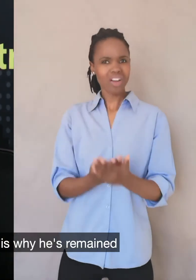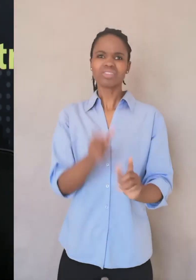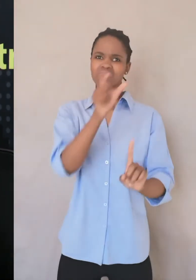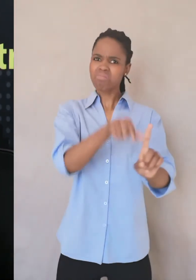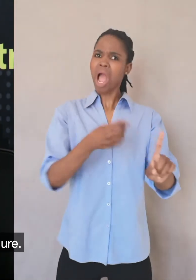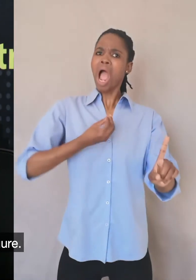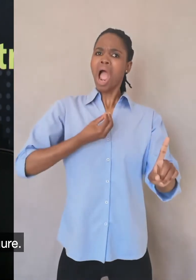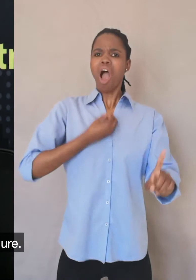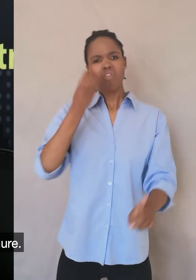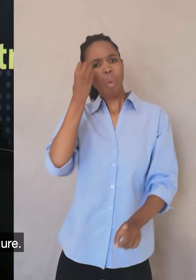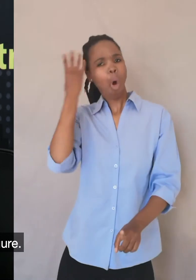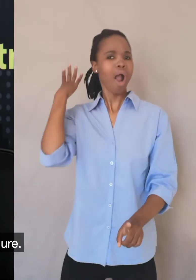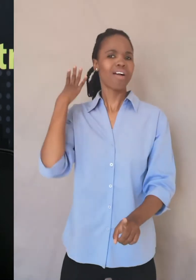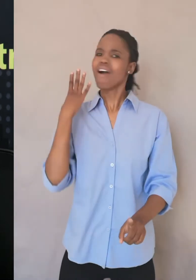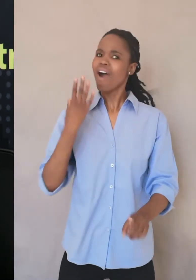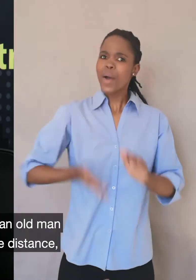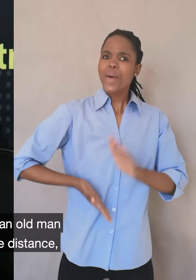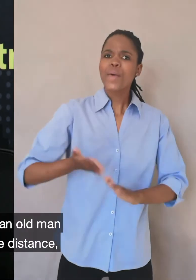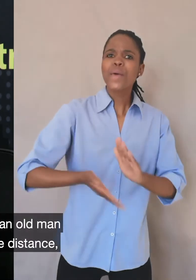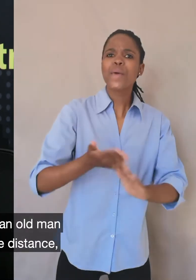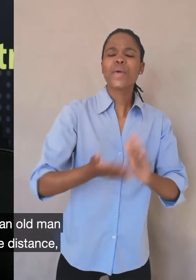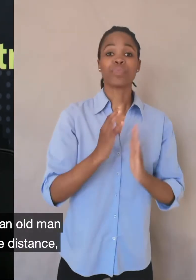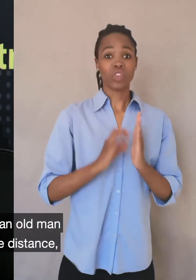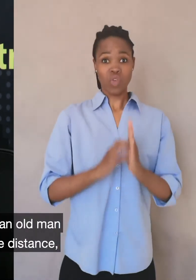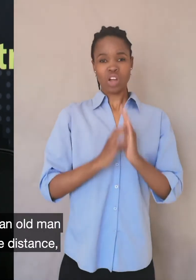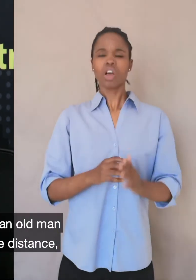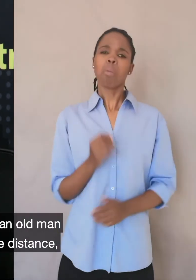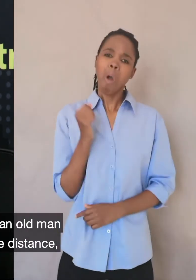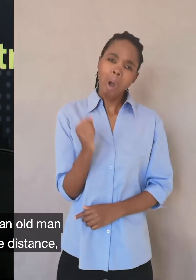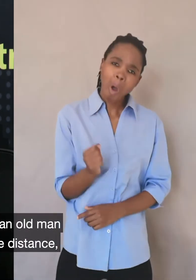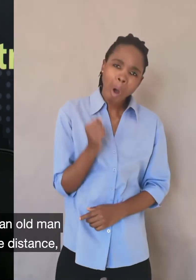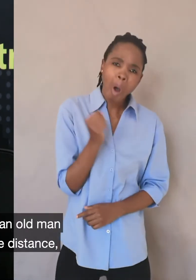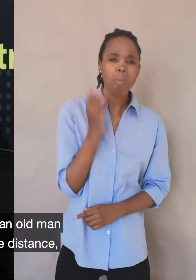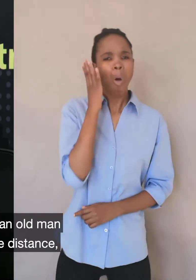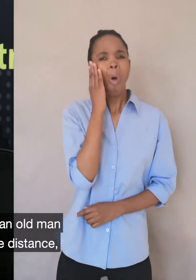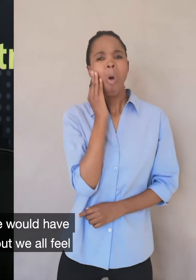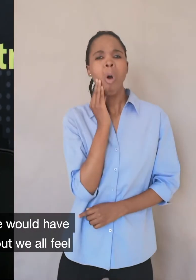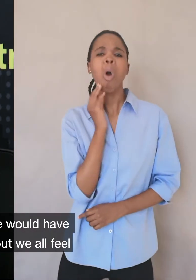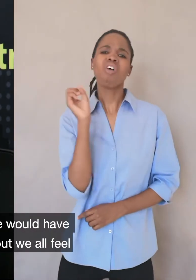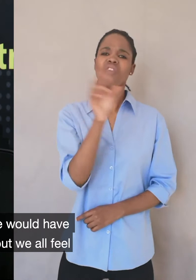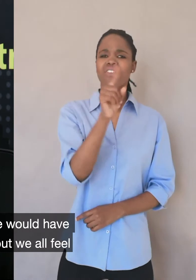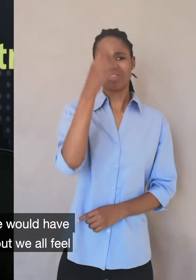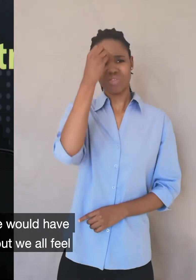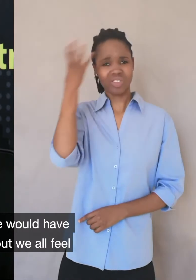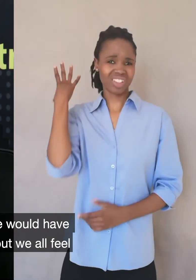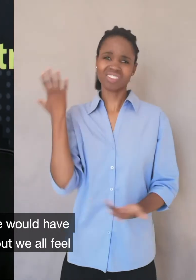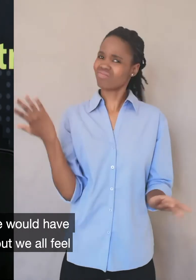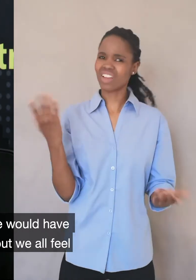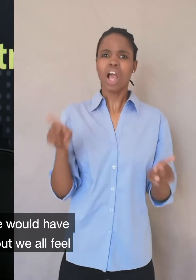such a powerful figure. You know, if he'd become an old man and kind of retired into the distance, I don't know whether people would have appreciated him as